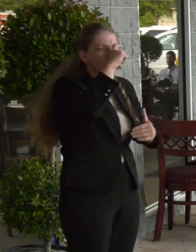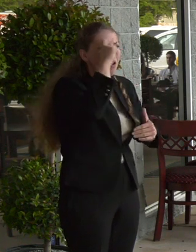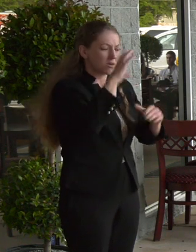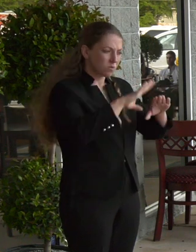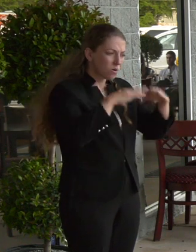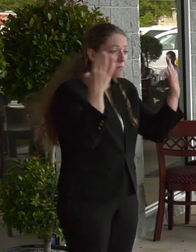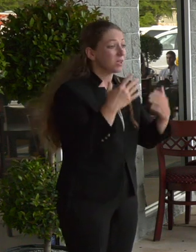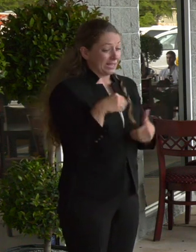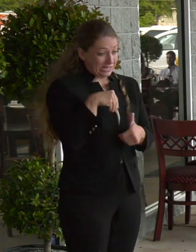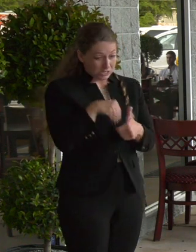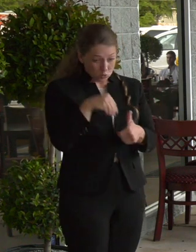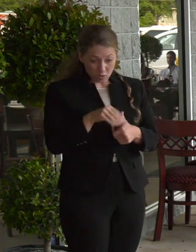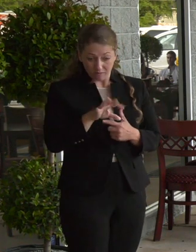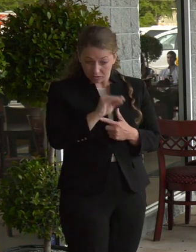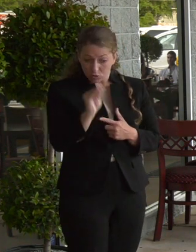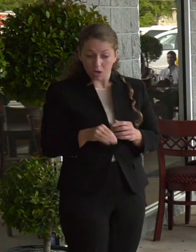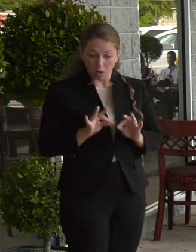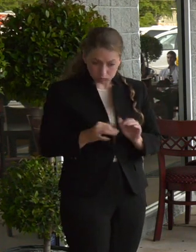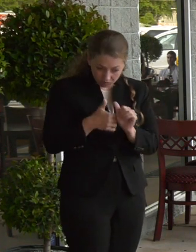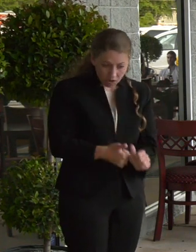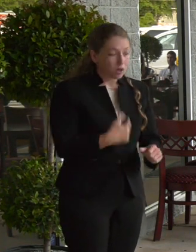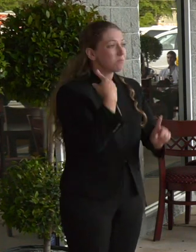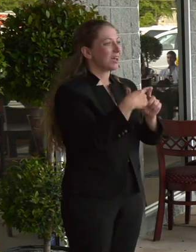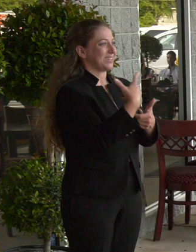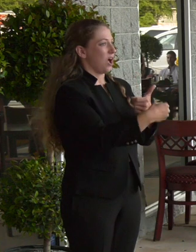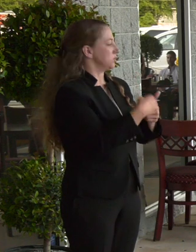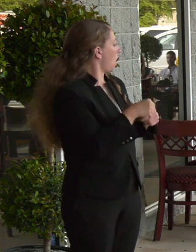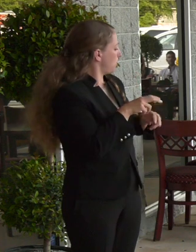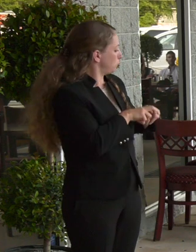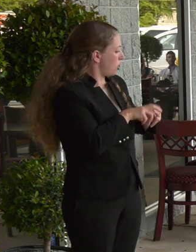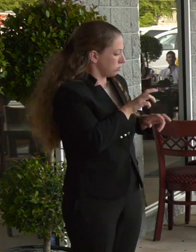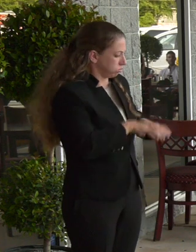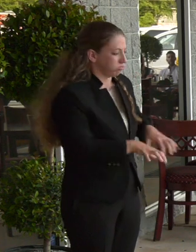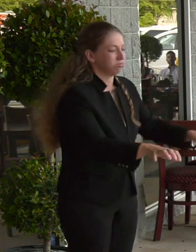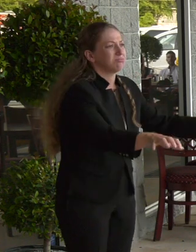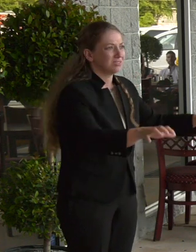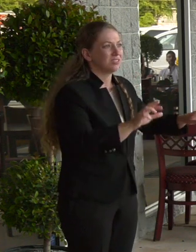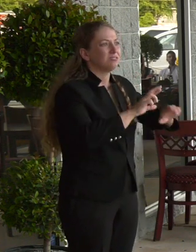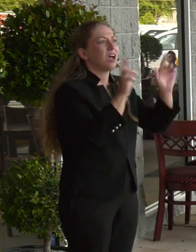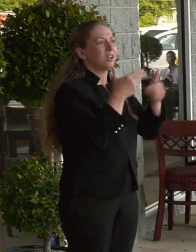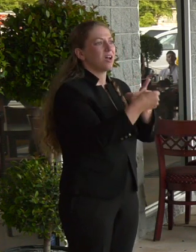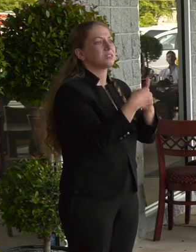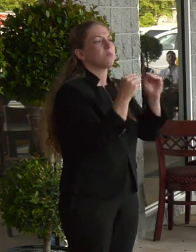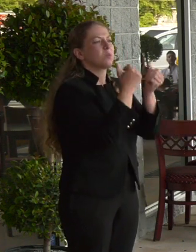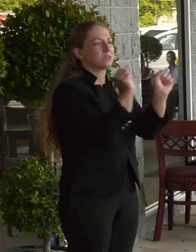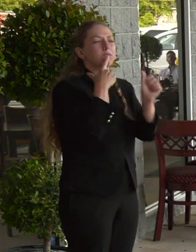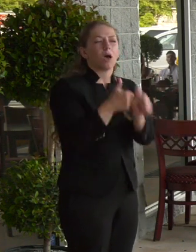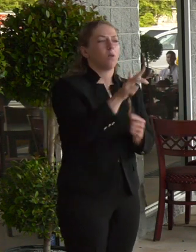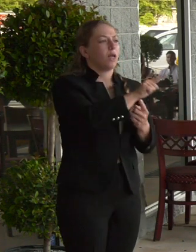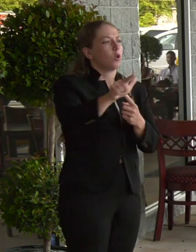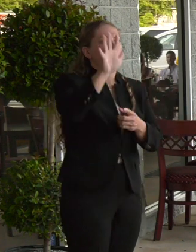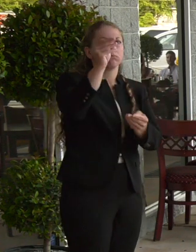and have expanded their outdoor options in cooperation with their landlord, Tony Slamin. I think Tony's here, heard Tony was here. Hi,